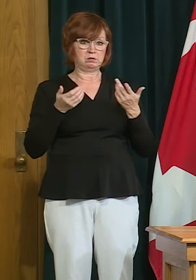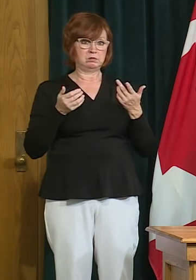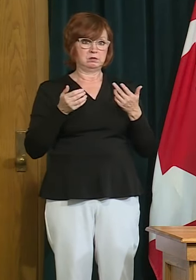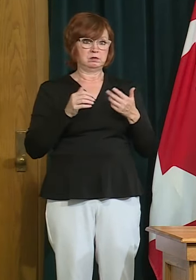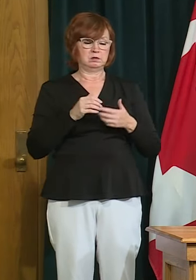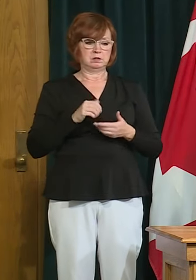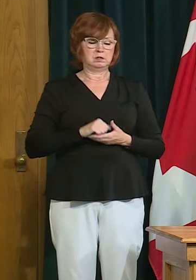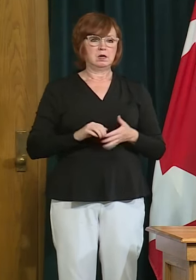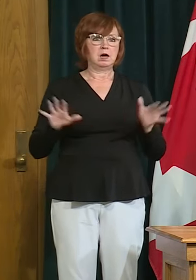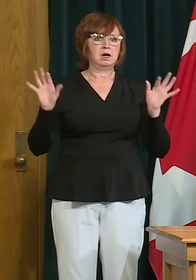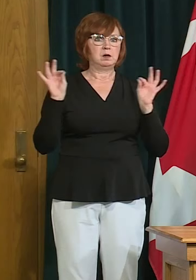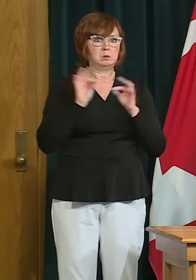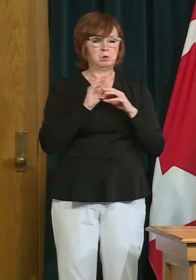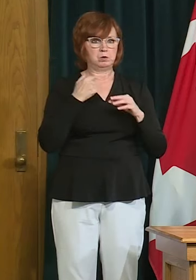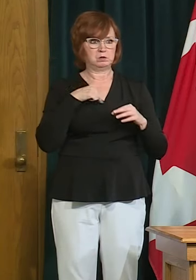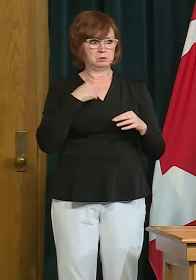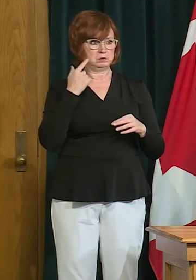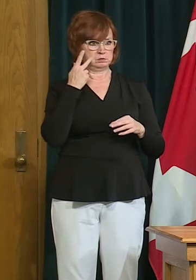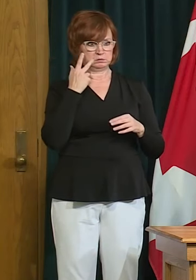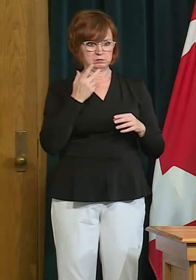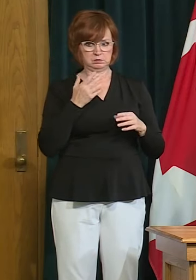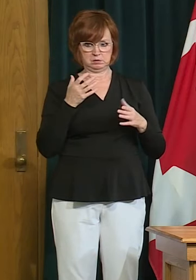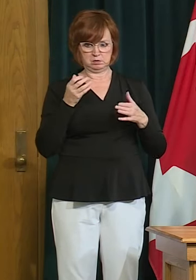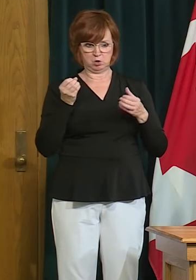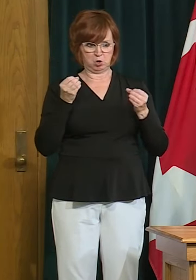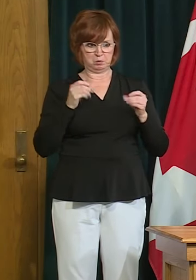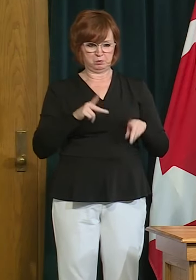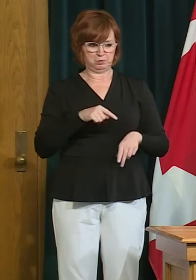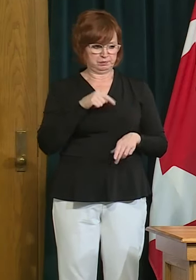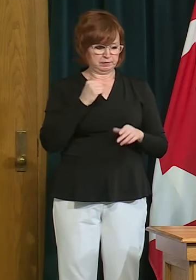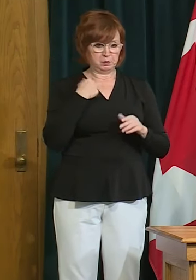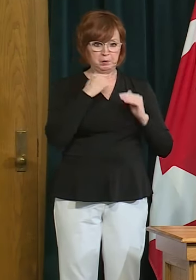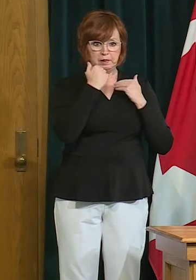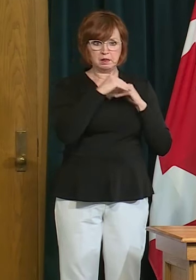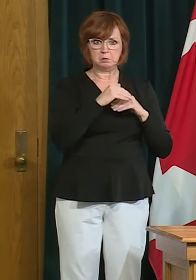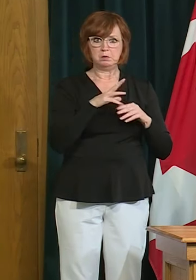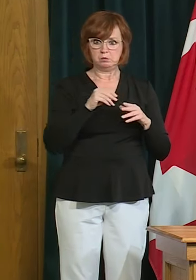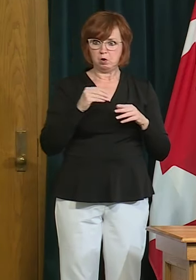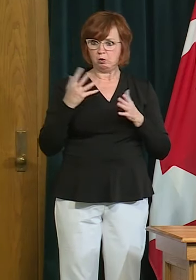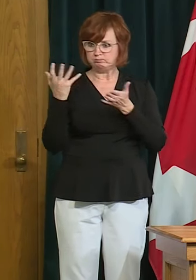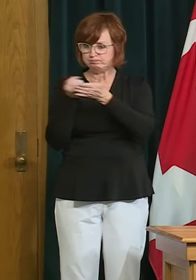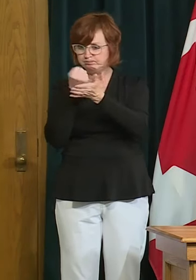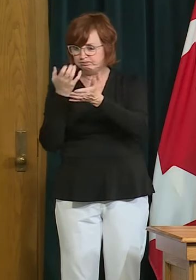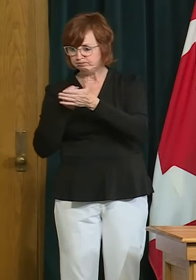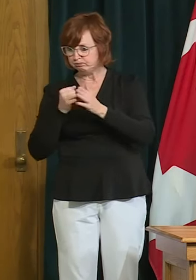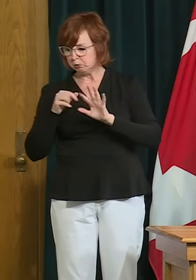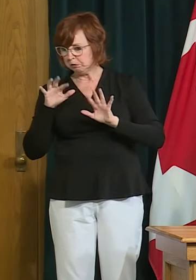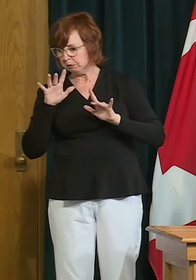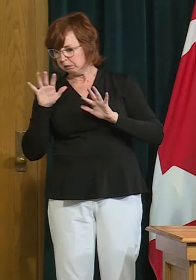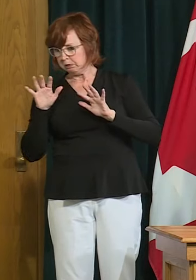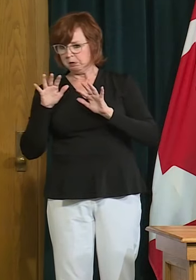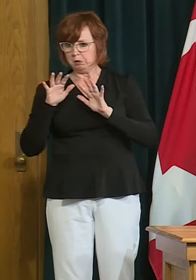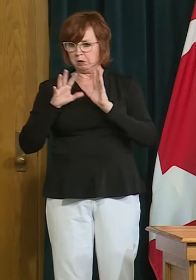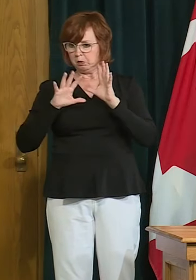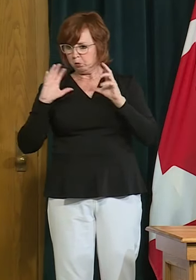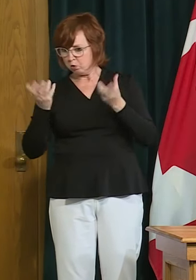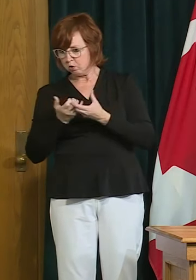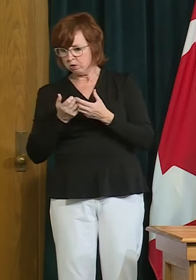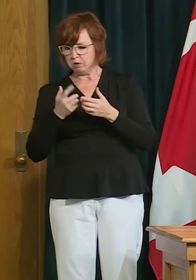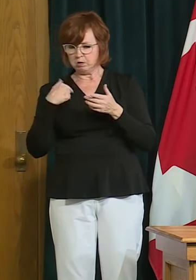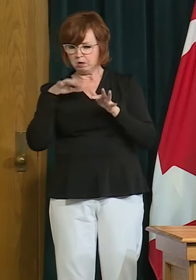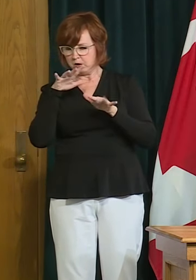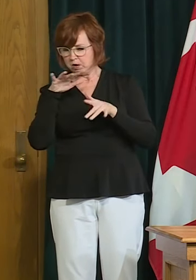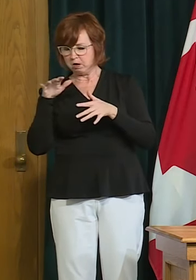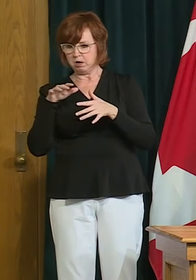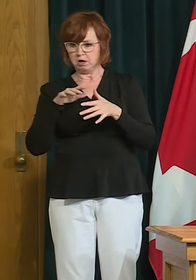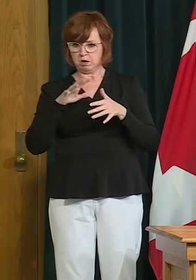saskatchewan is realizing not just from that engagement in south korea but by international engagement in general is to